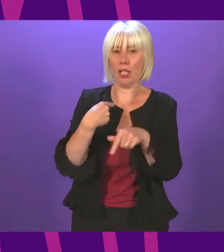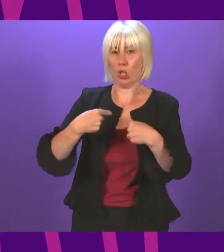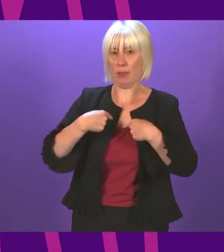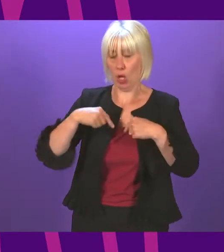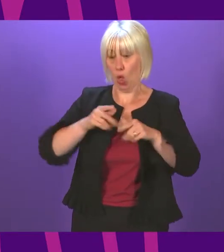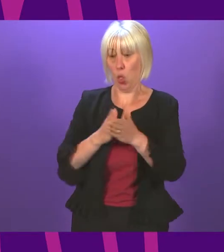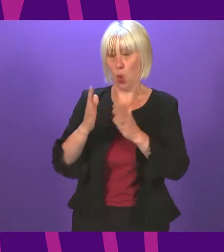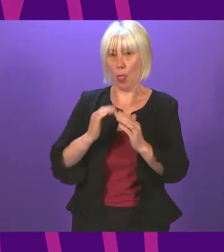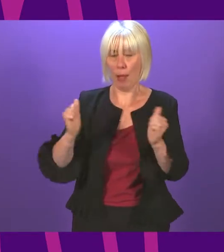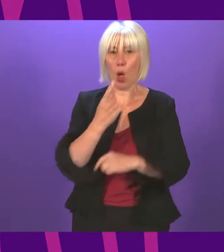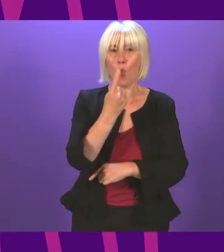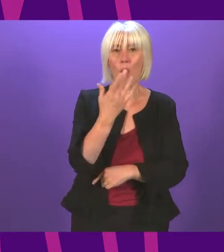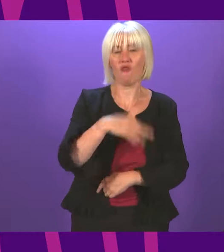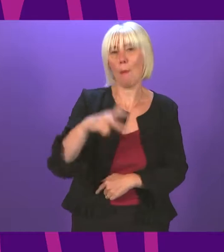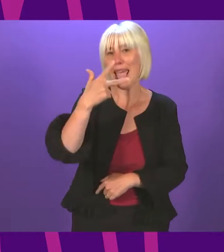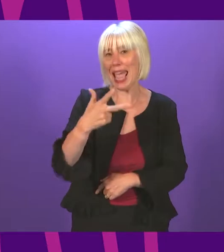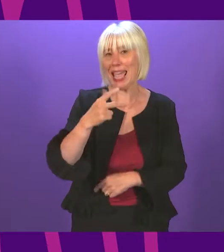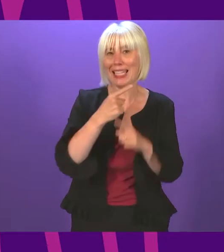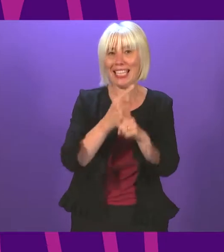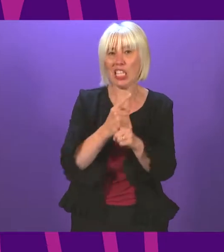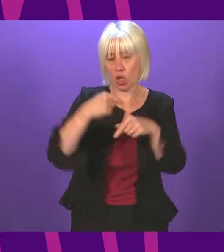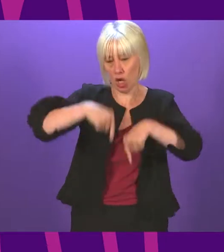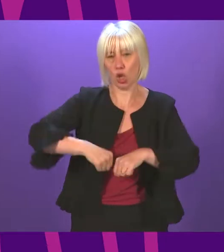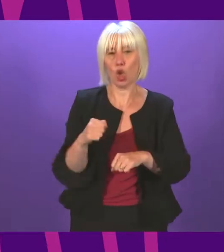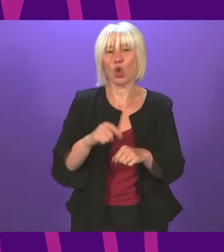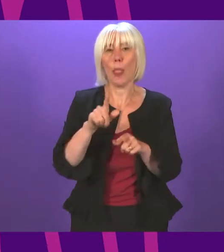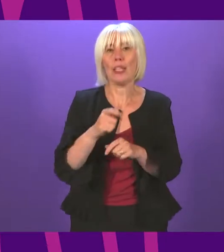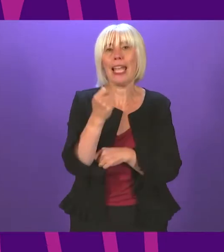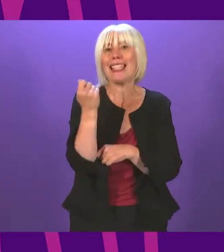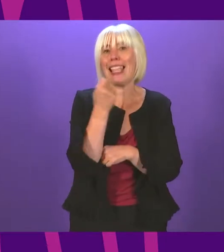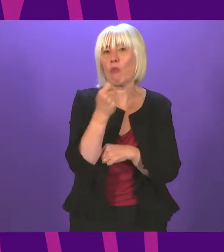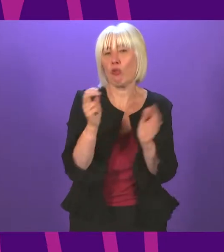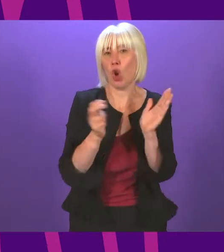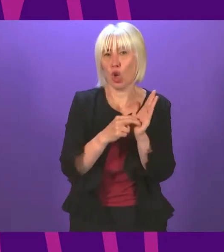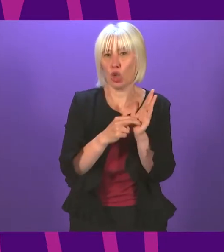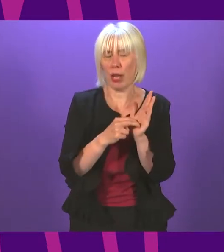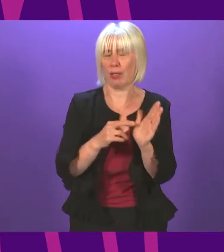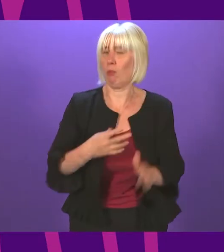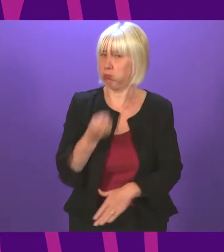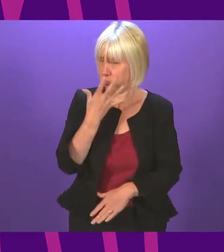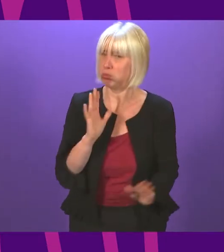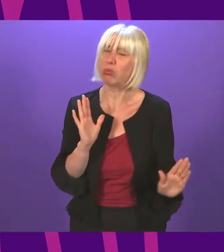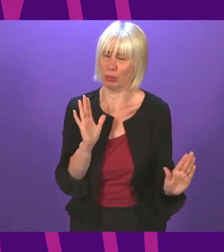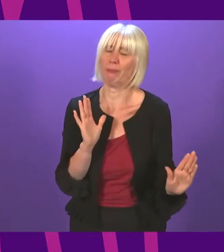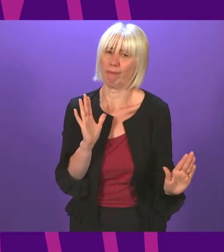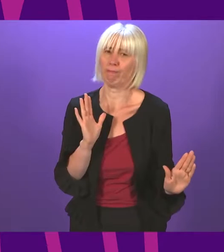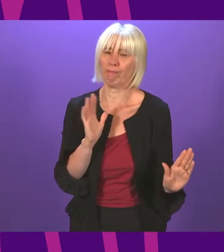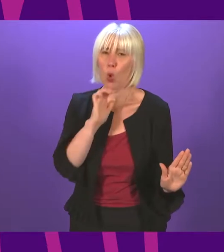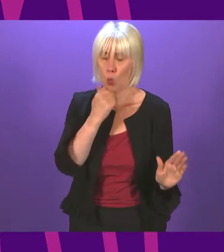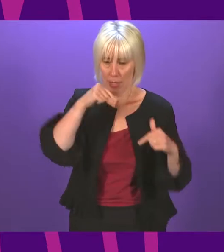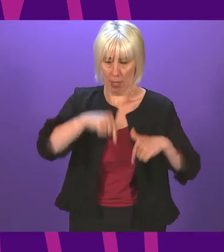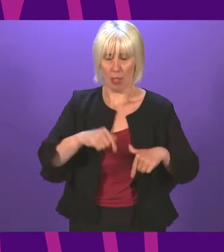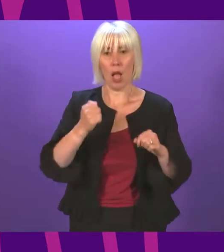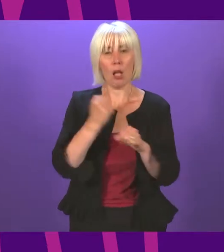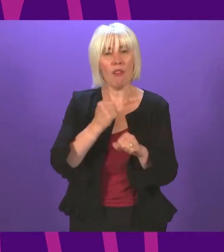one in eight teachers in Scotland are on temporary contracts that is shameful so will this government